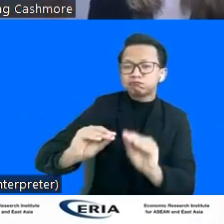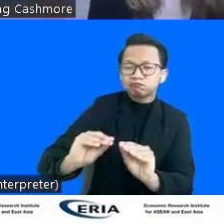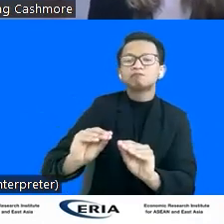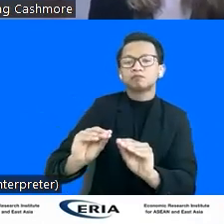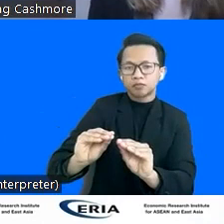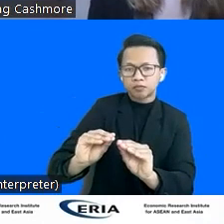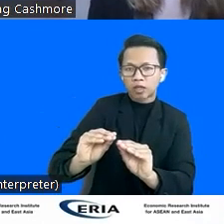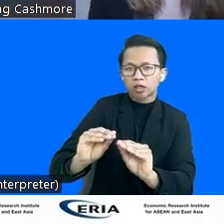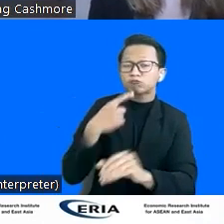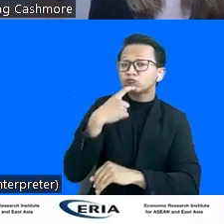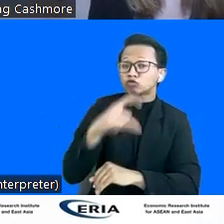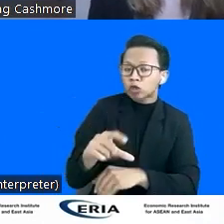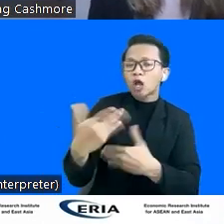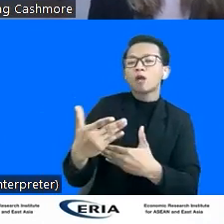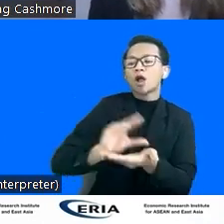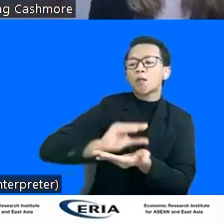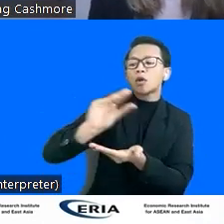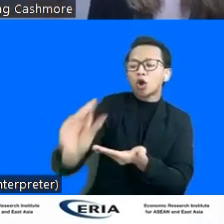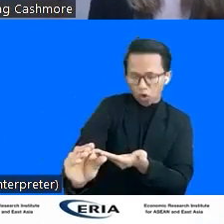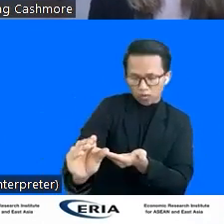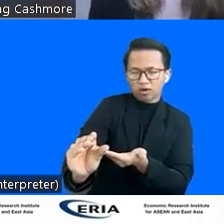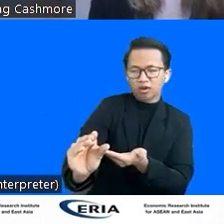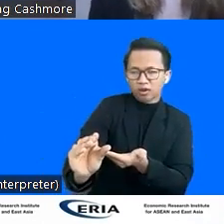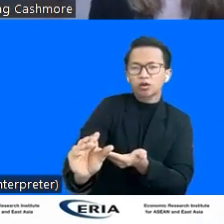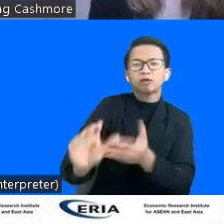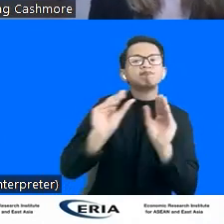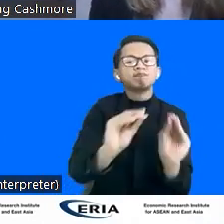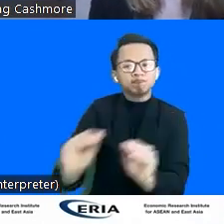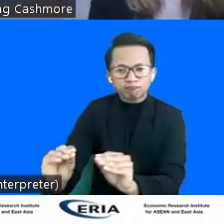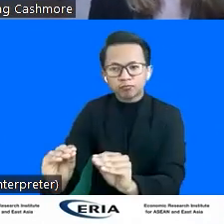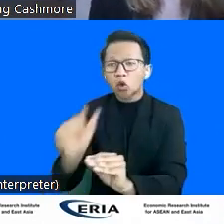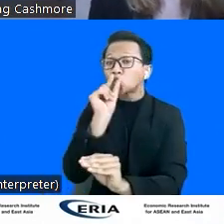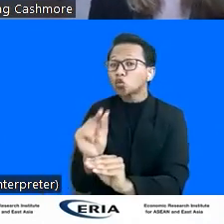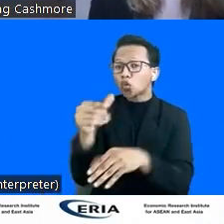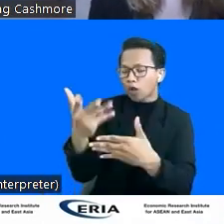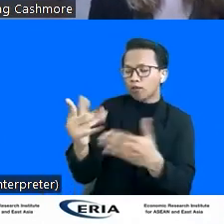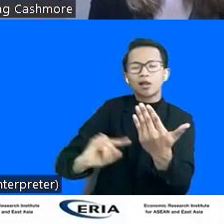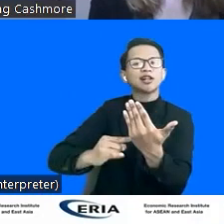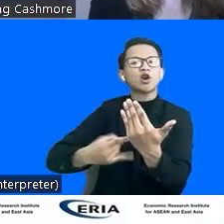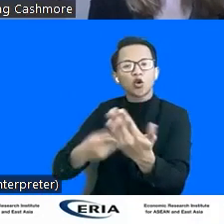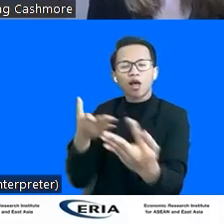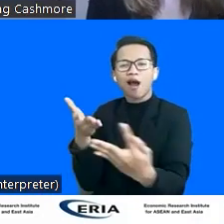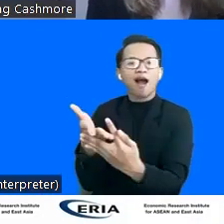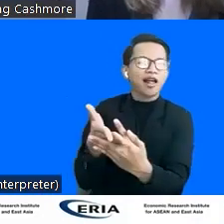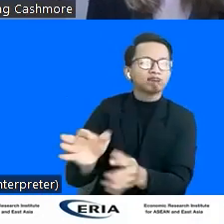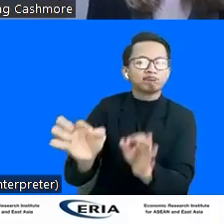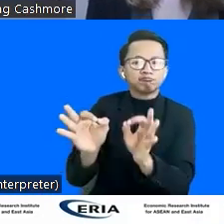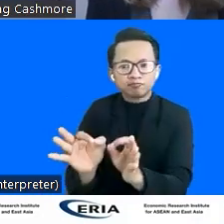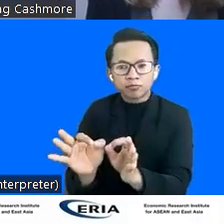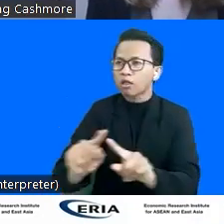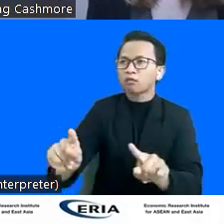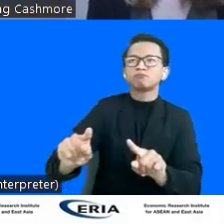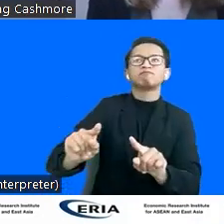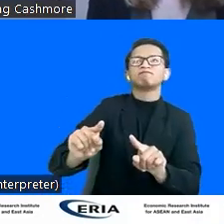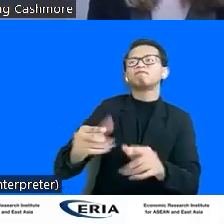by investing in product development and distribution models for affordable assistive technology. So that's that might be rolling